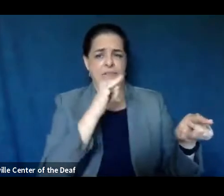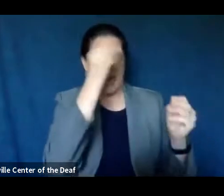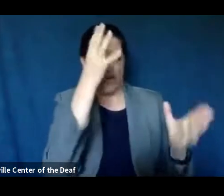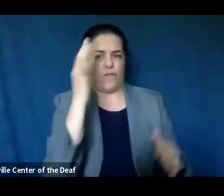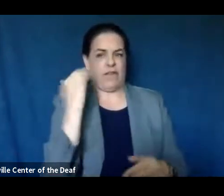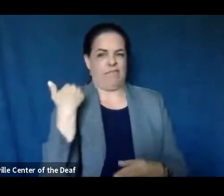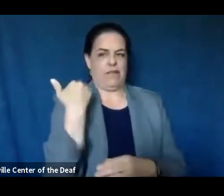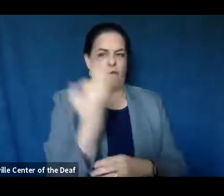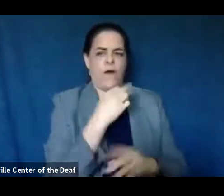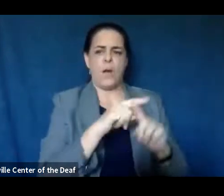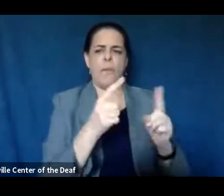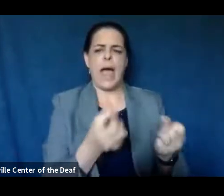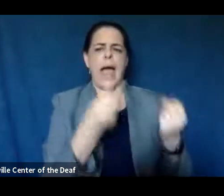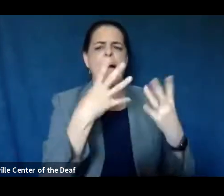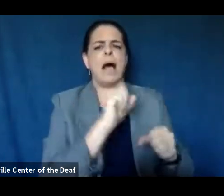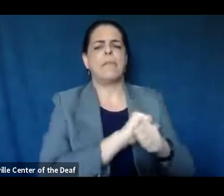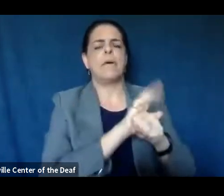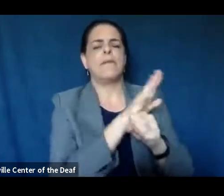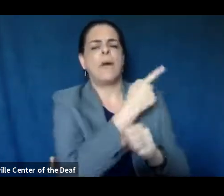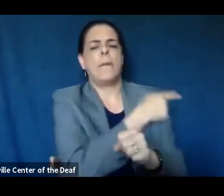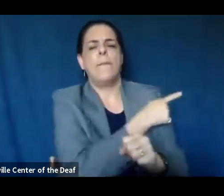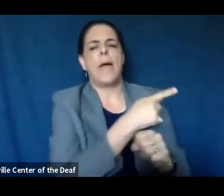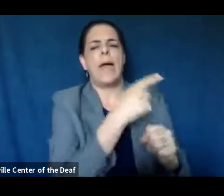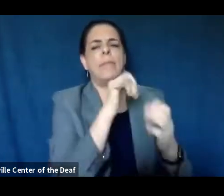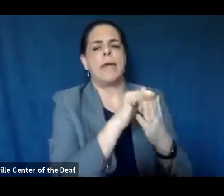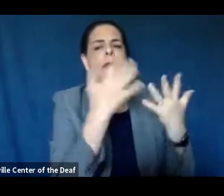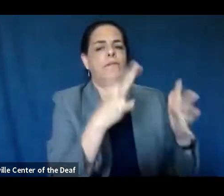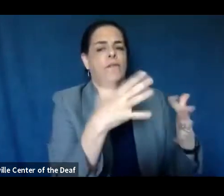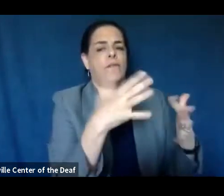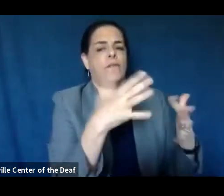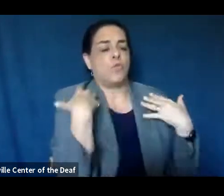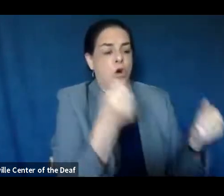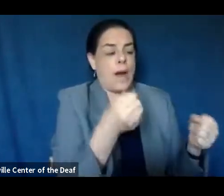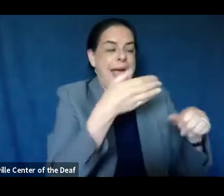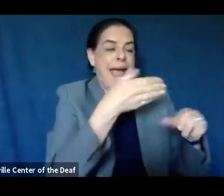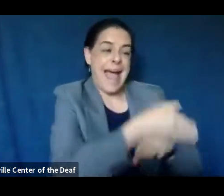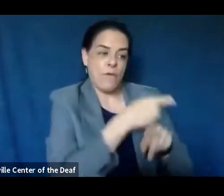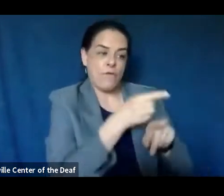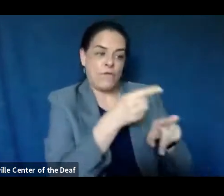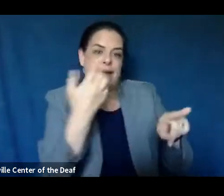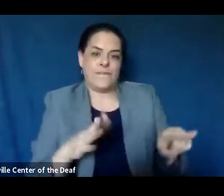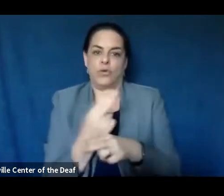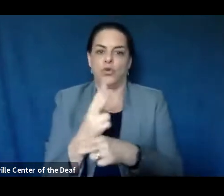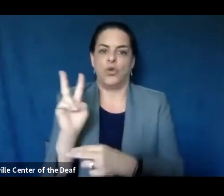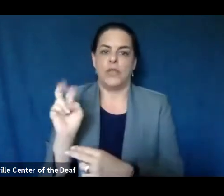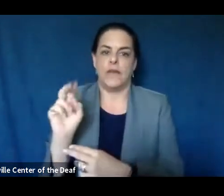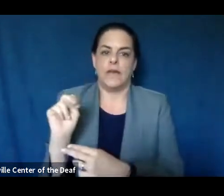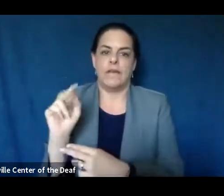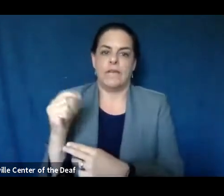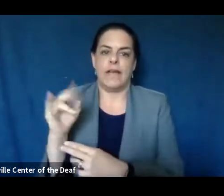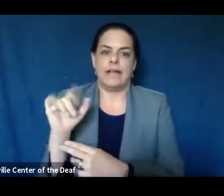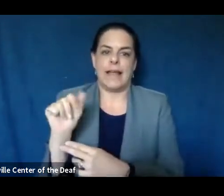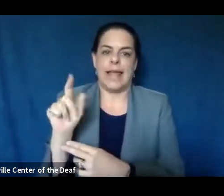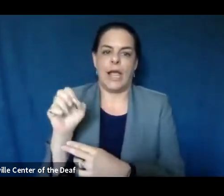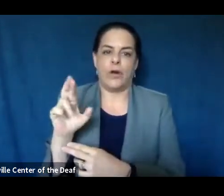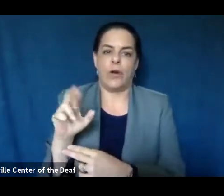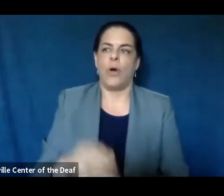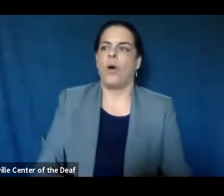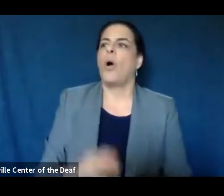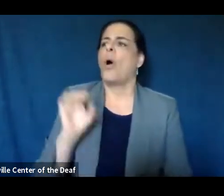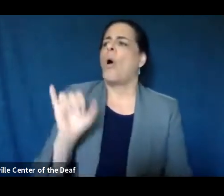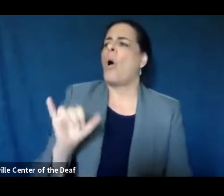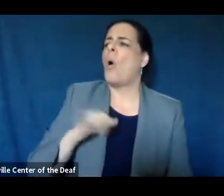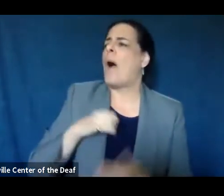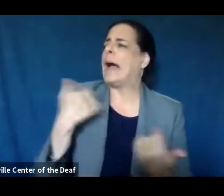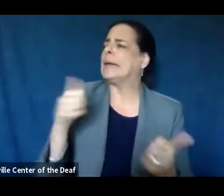but what is the number of COVID-19 patients that have recovered after being placed on a ventilator? Oh, I still didn't go back and get